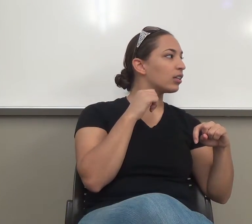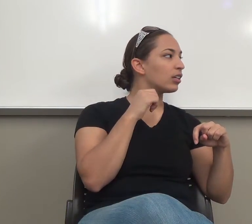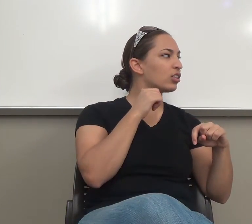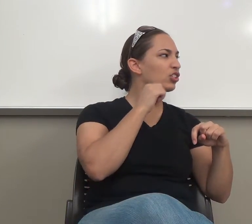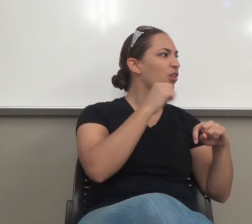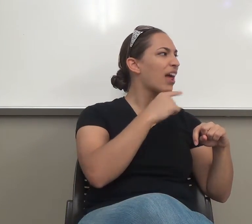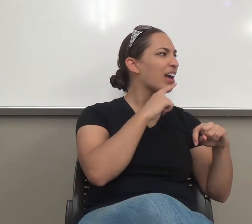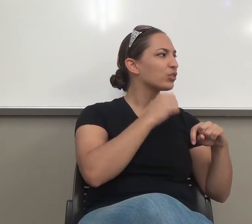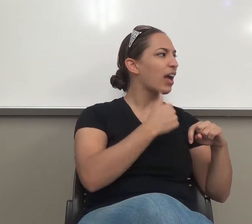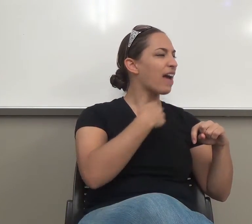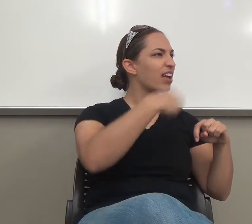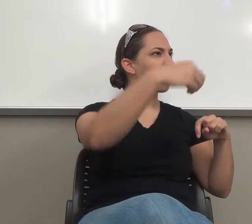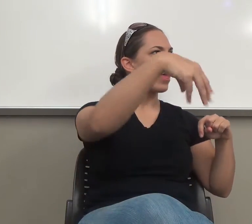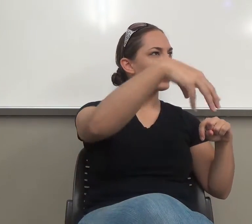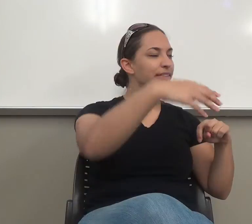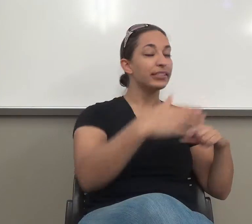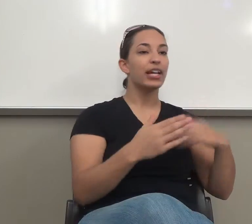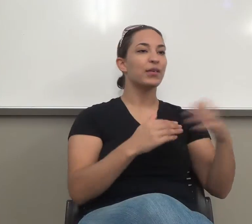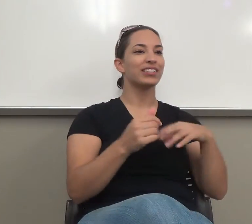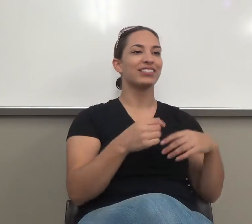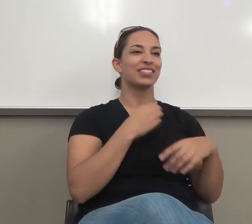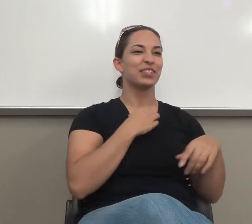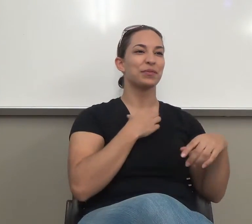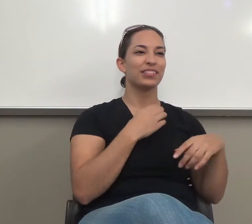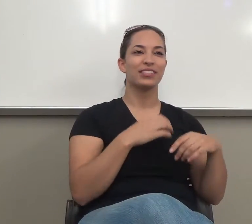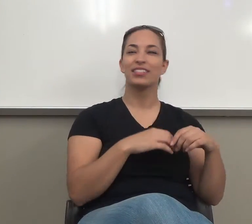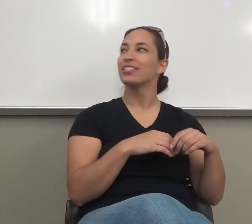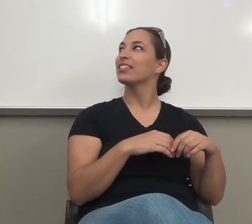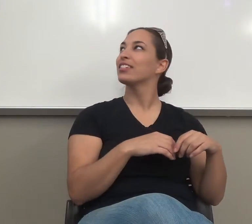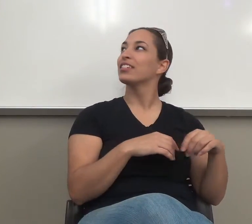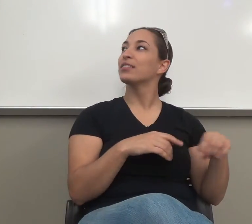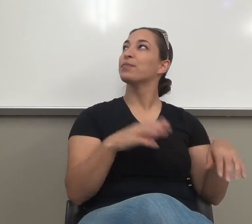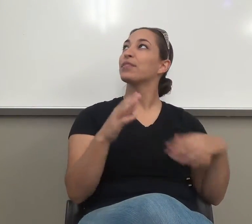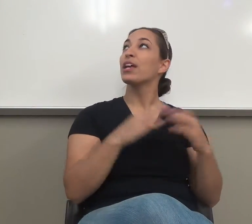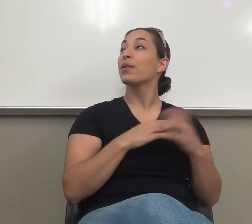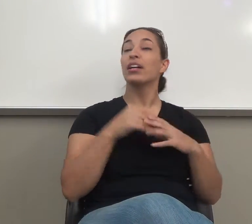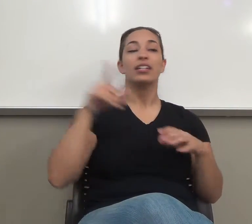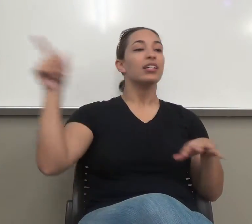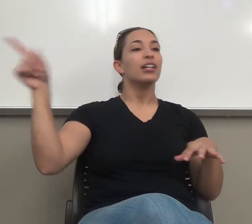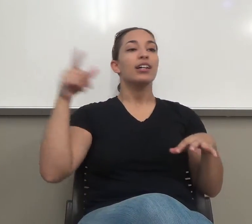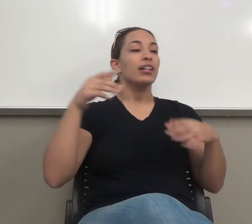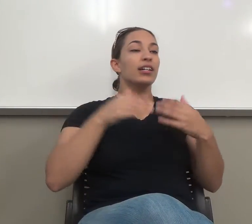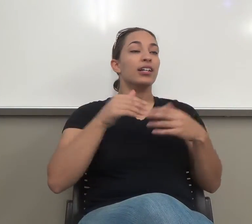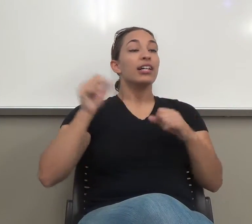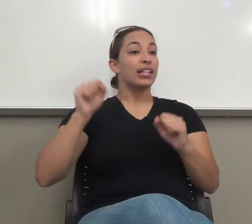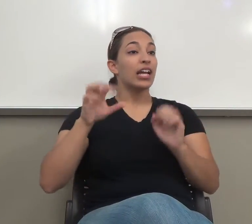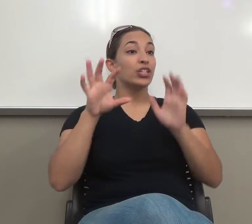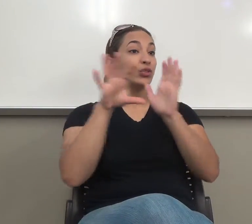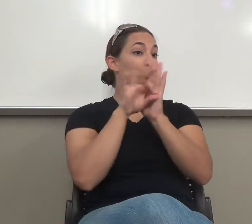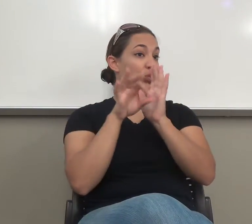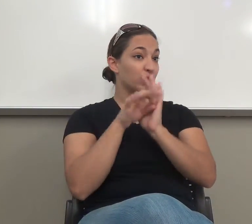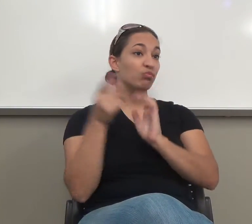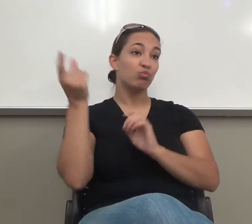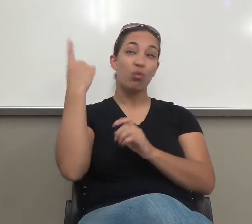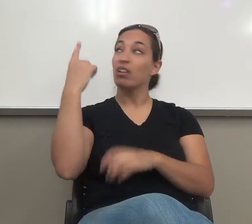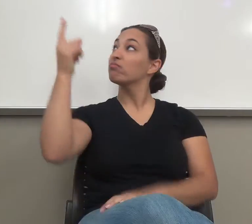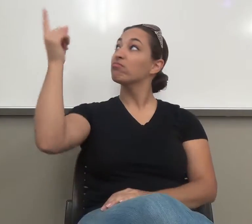Okay, you can choose one of these topics, or you can choose